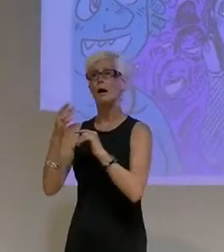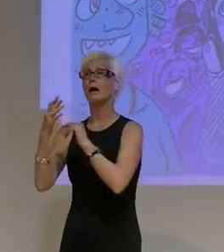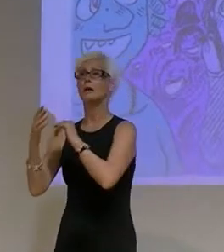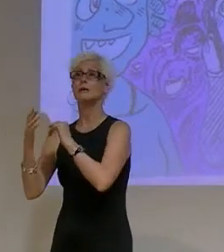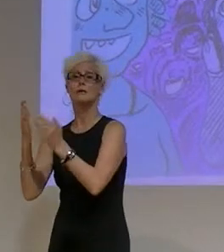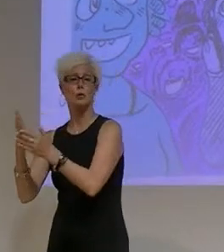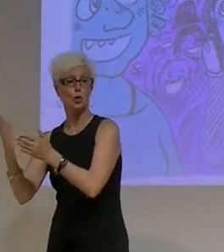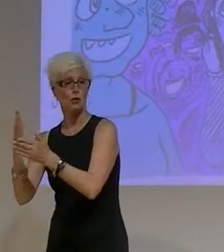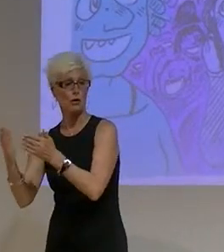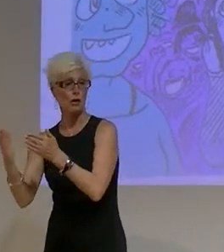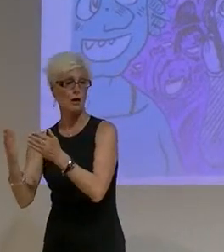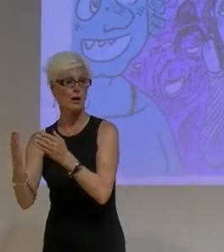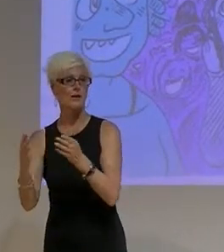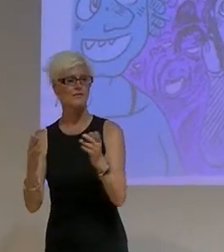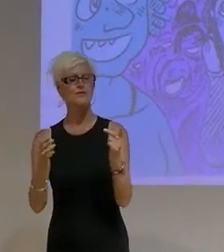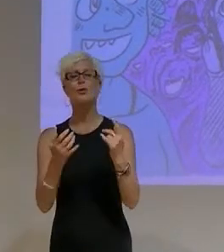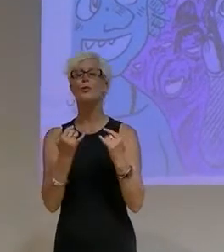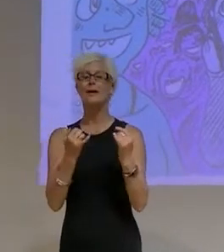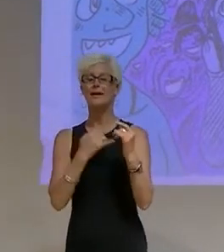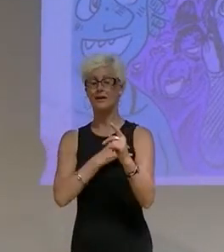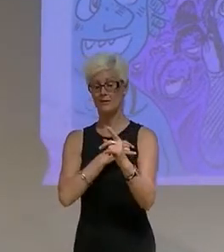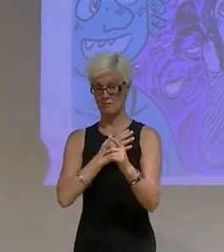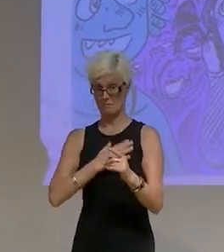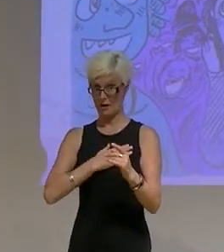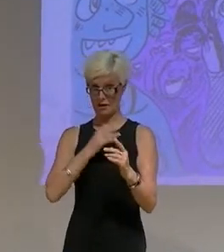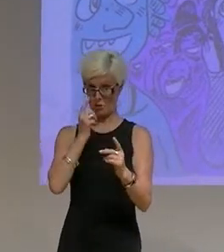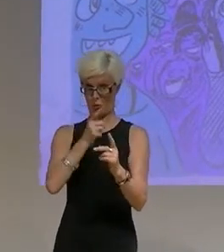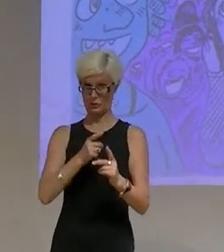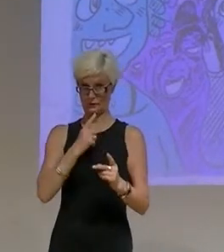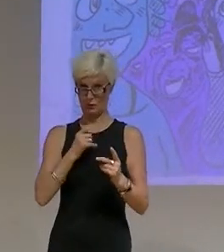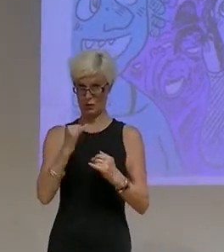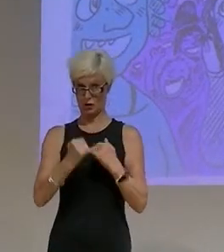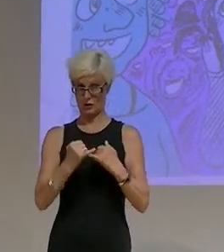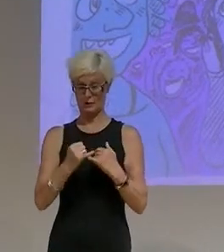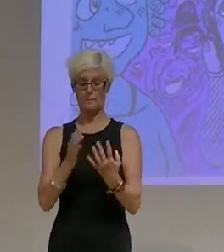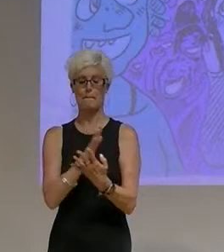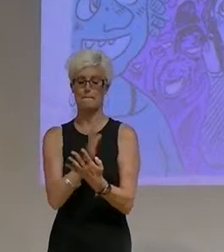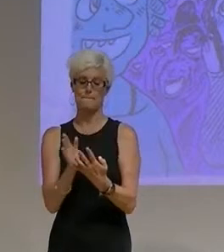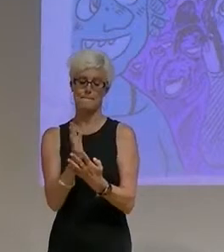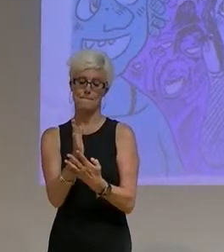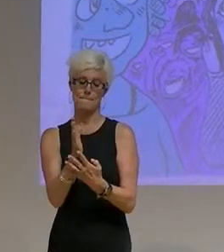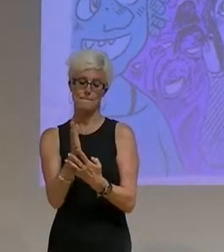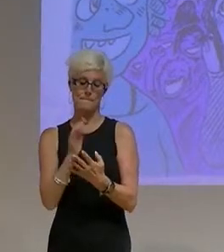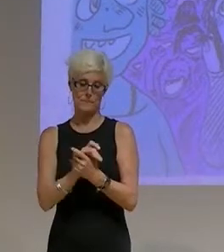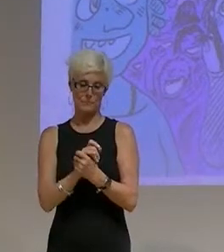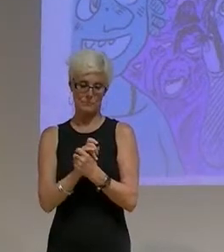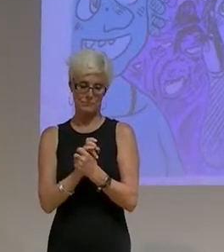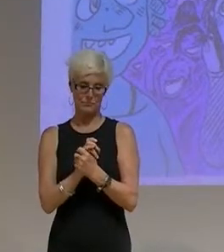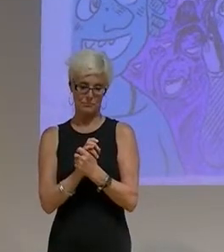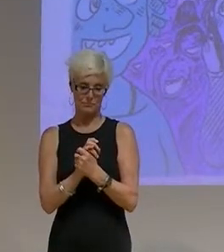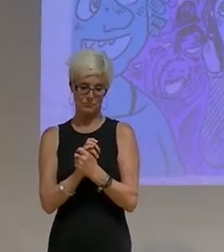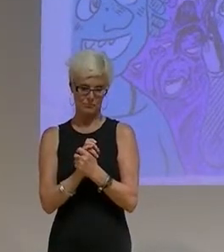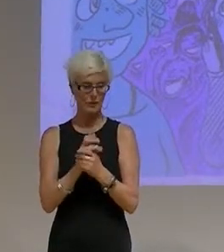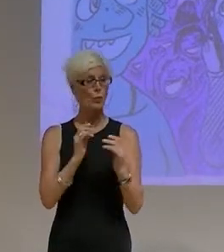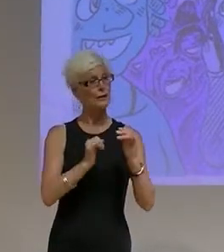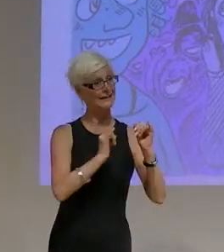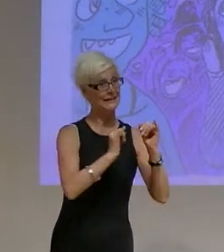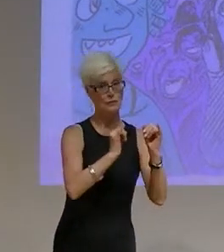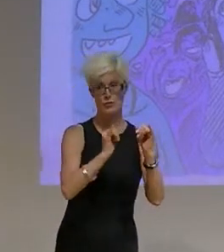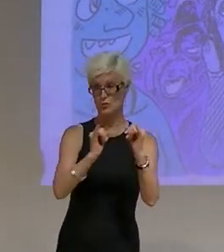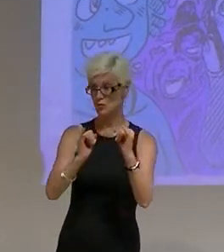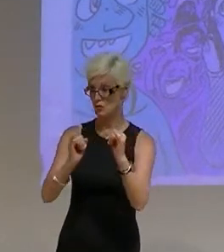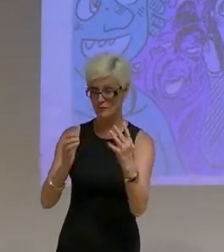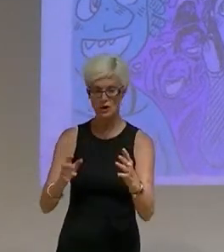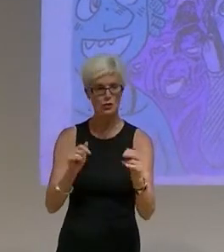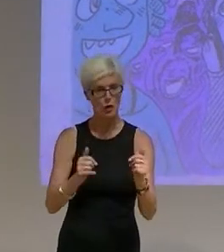As such, the goals of my current project are as follows. One, to develop drawing on interview materials, an